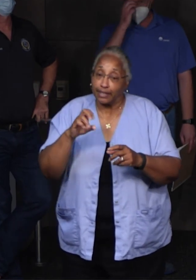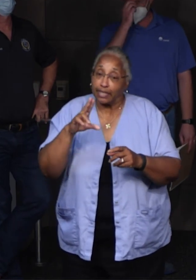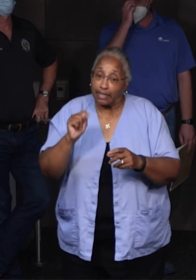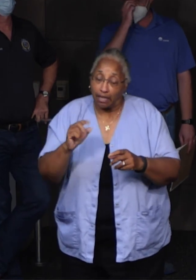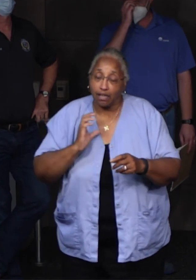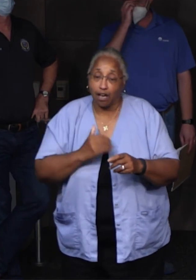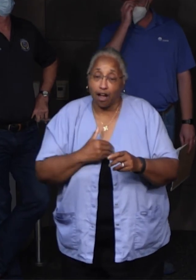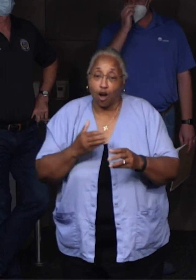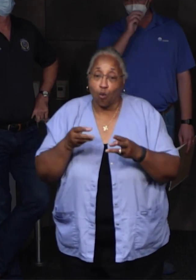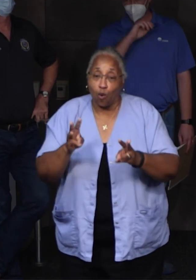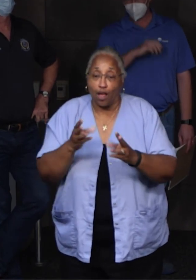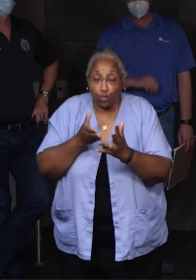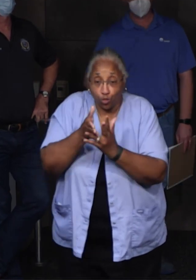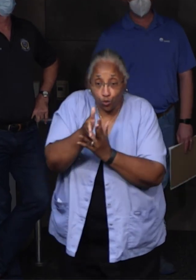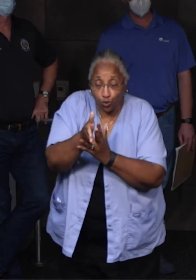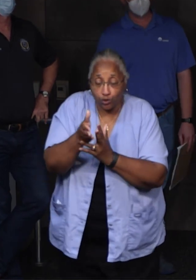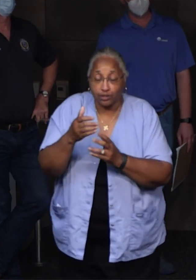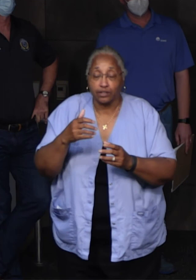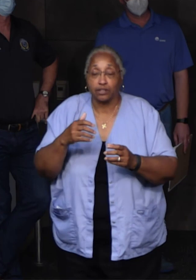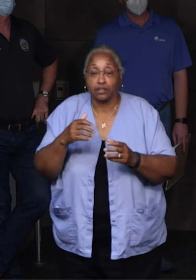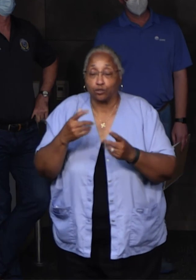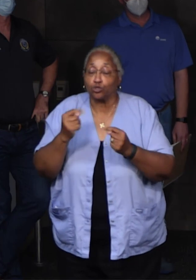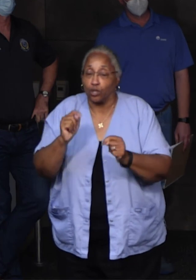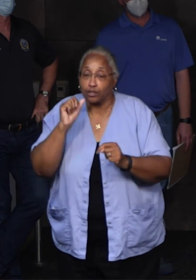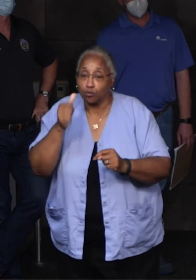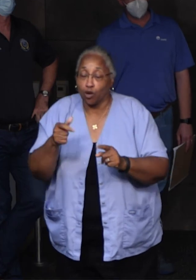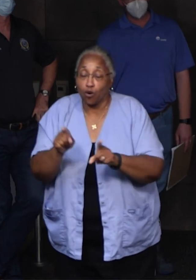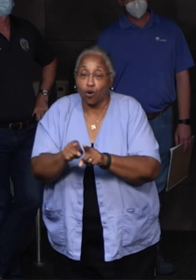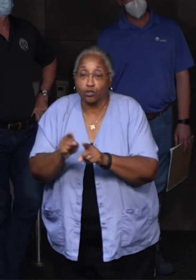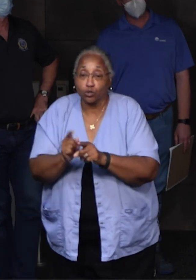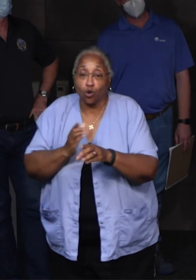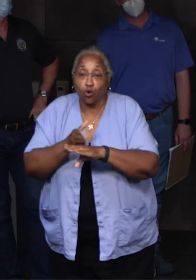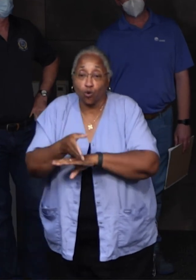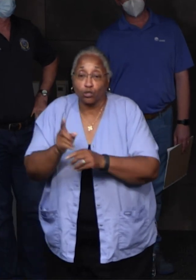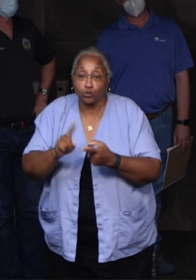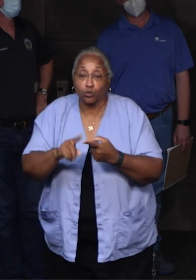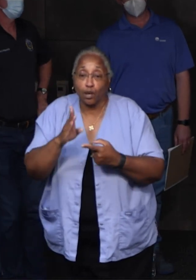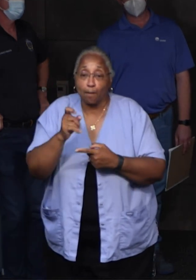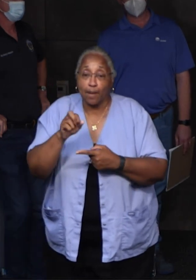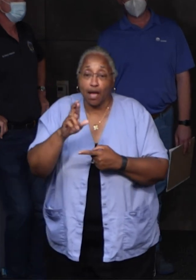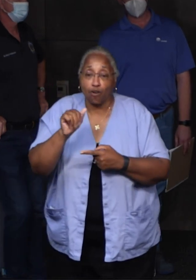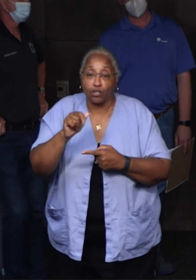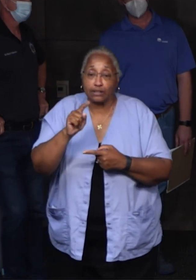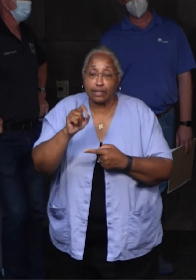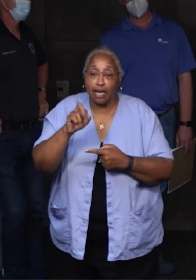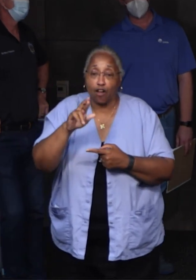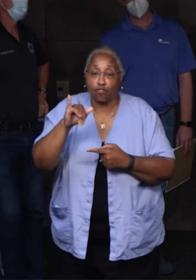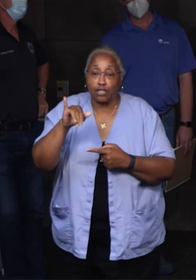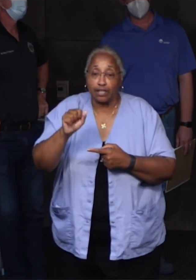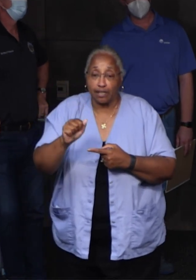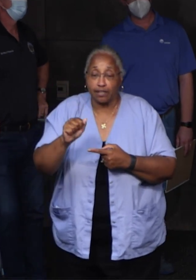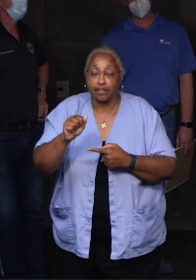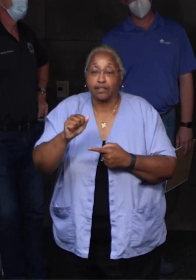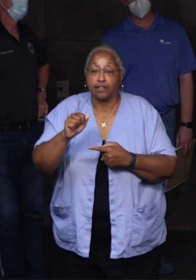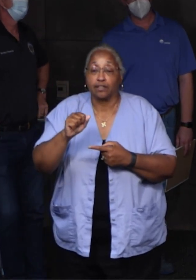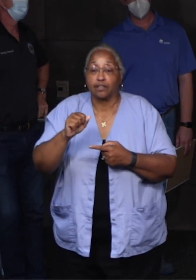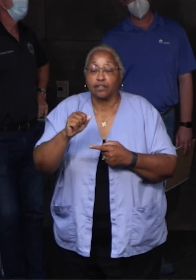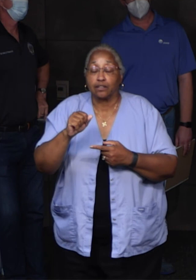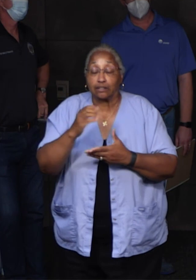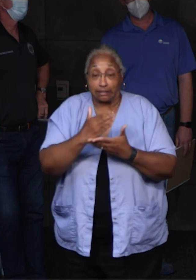there tomorrow to get to that station. And we also made it across to the Barataria side. We were in the process